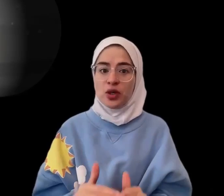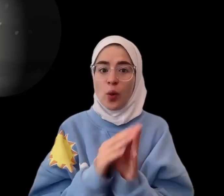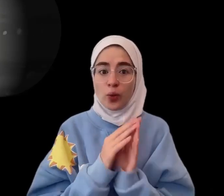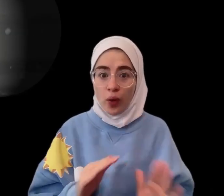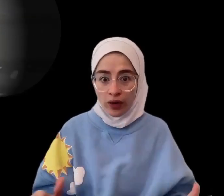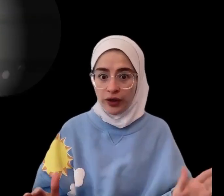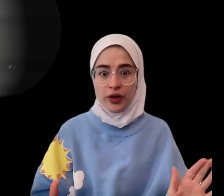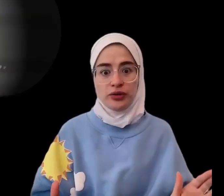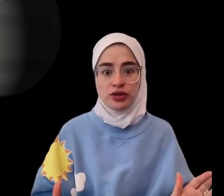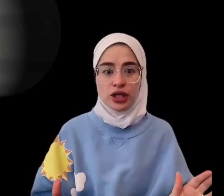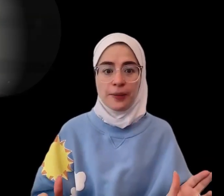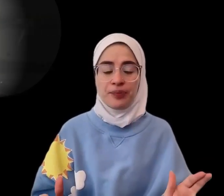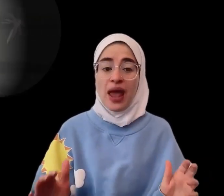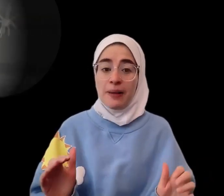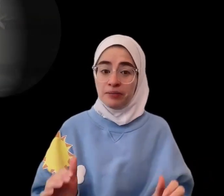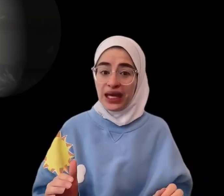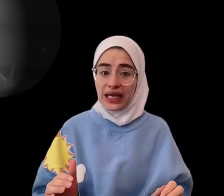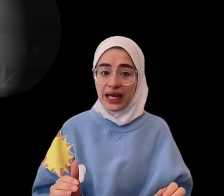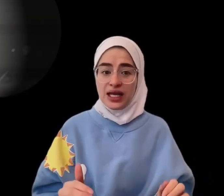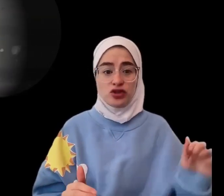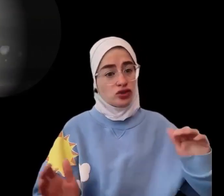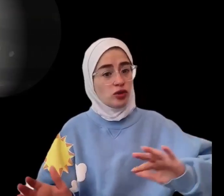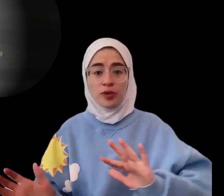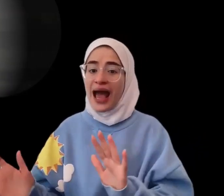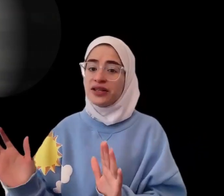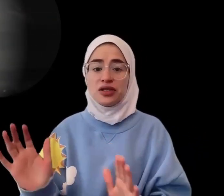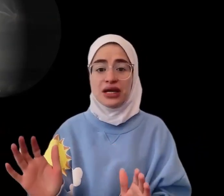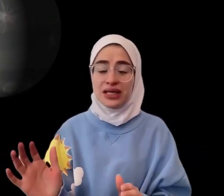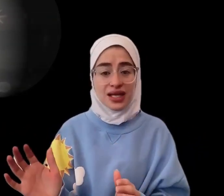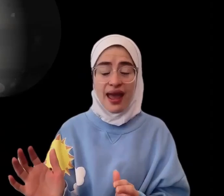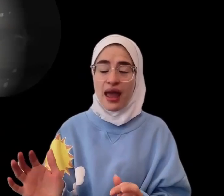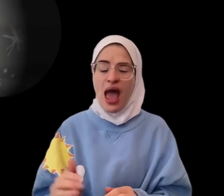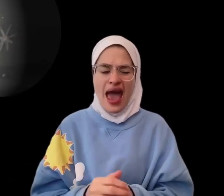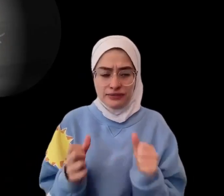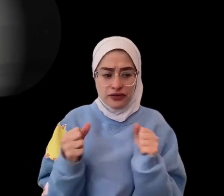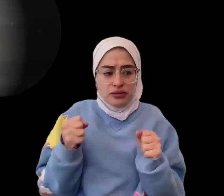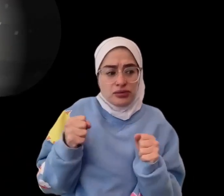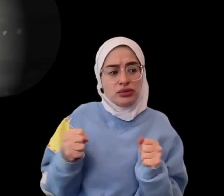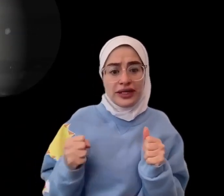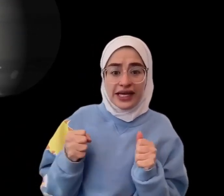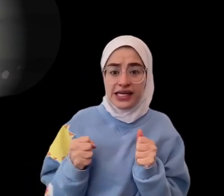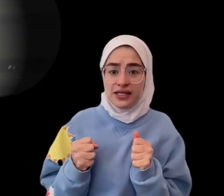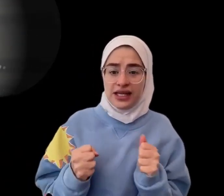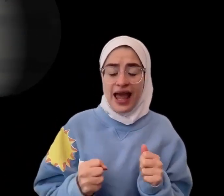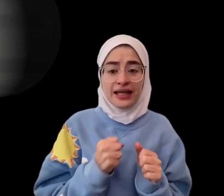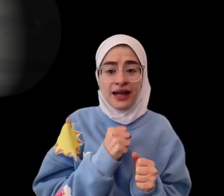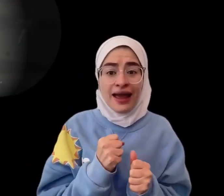roller coaster. Meaning, it's super hot during the day and freezing at night.